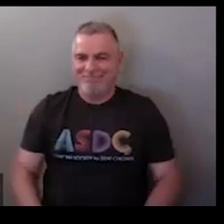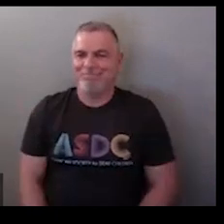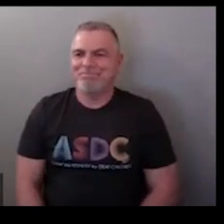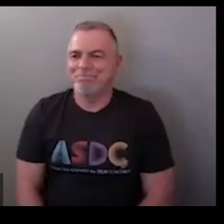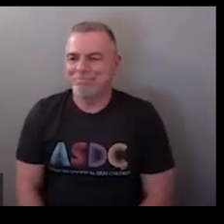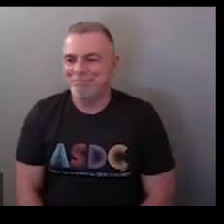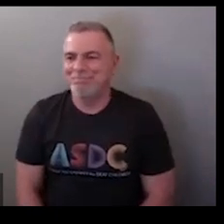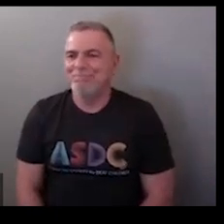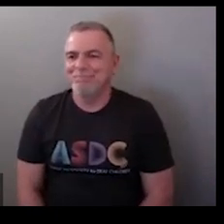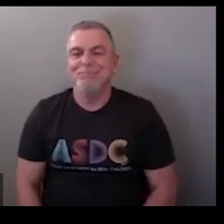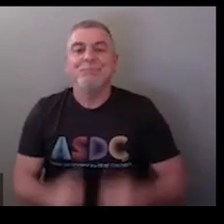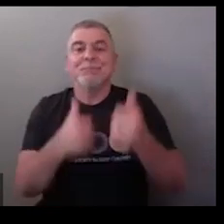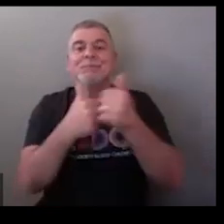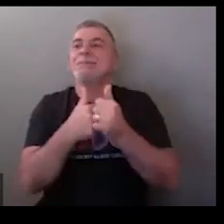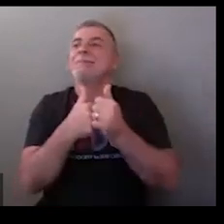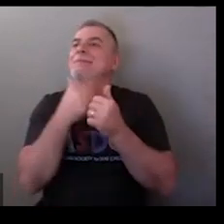yourself